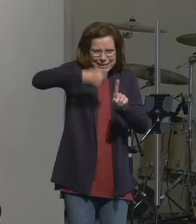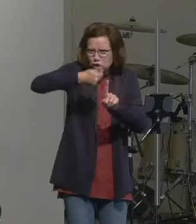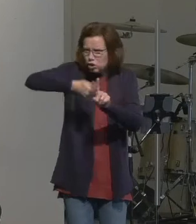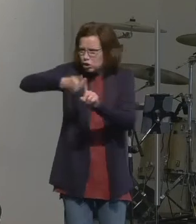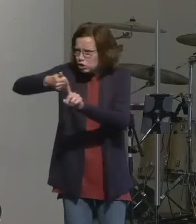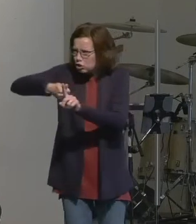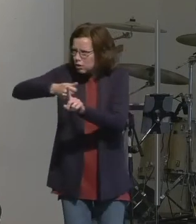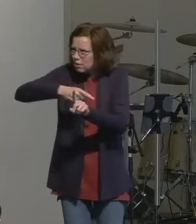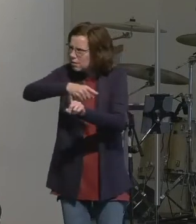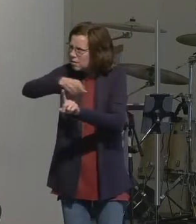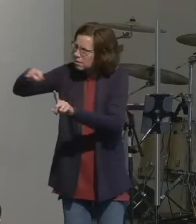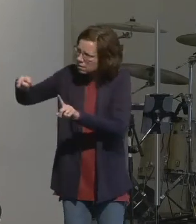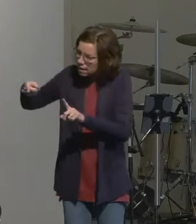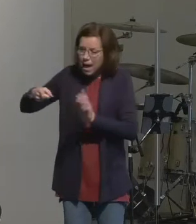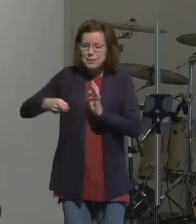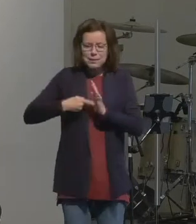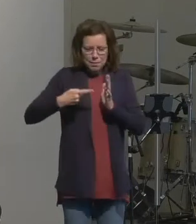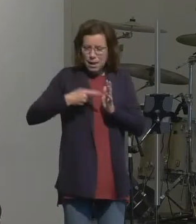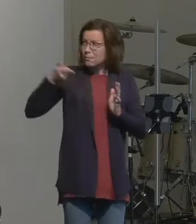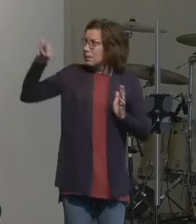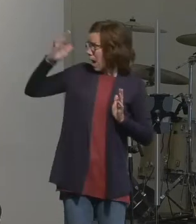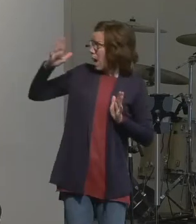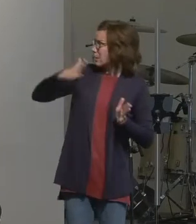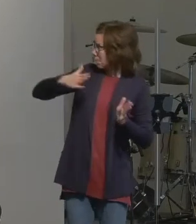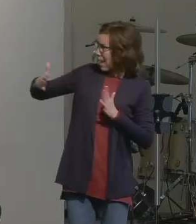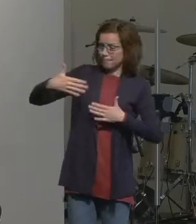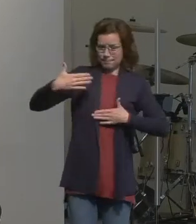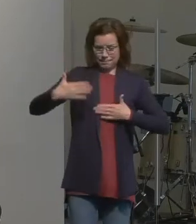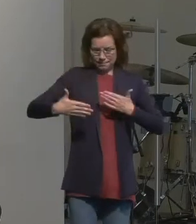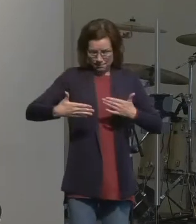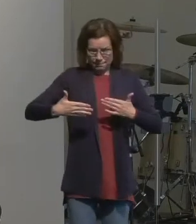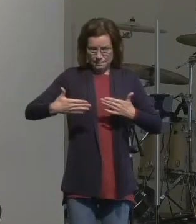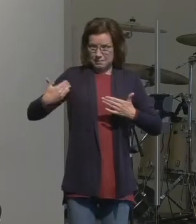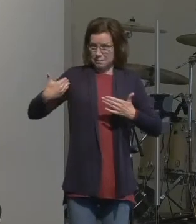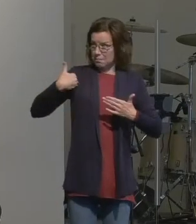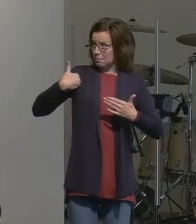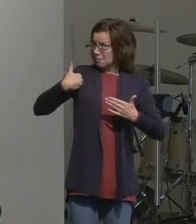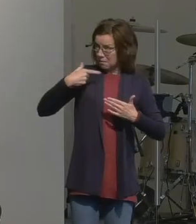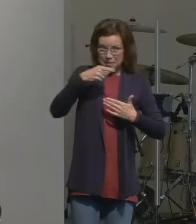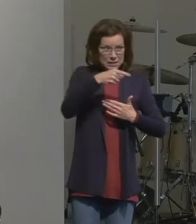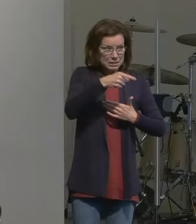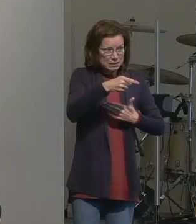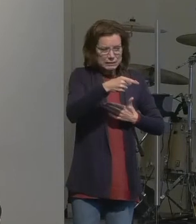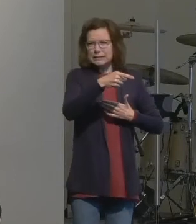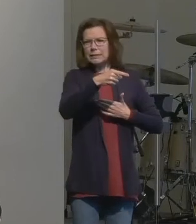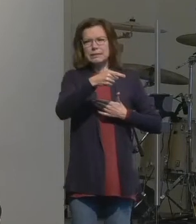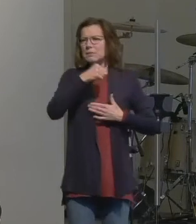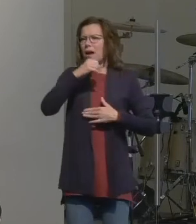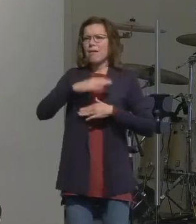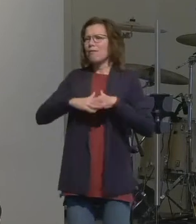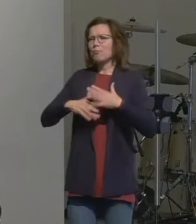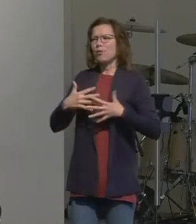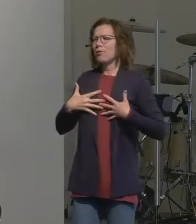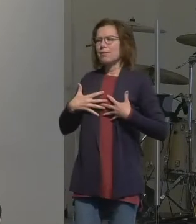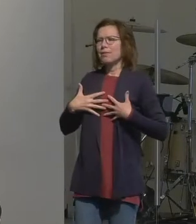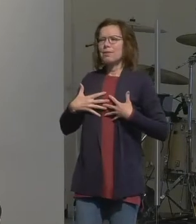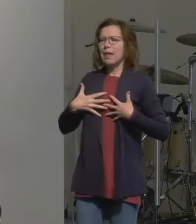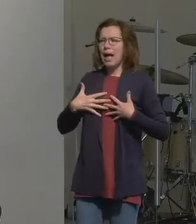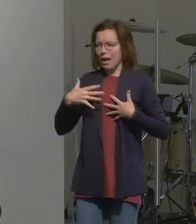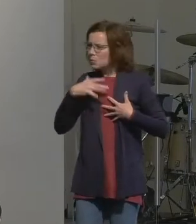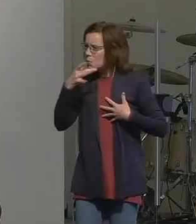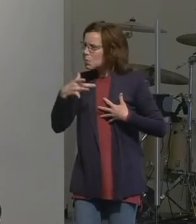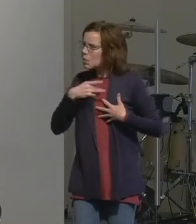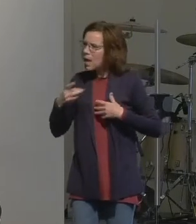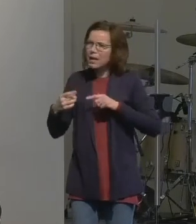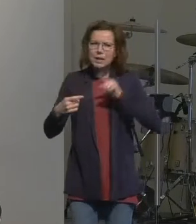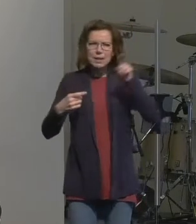and in the midst of it sometimes we're going to have to step into places that are not as comfortable as where we've been because for many of us